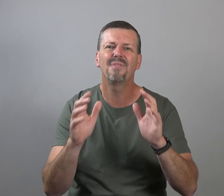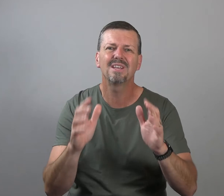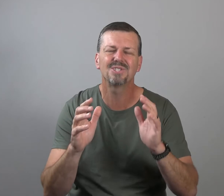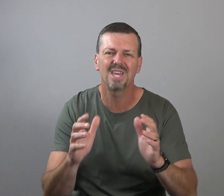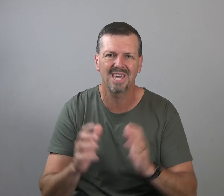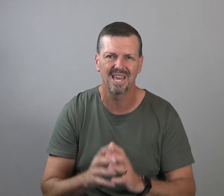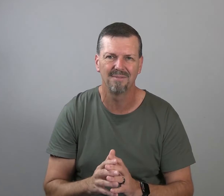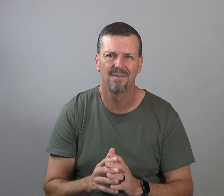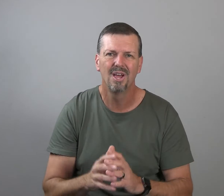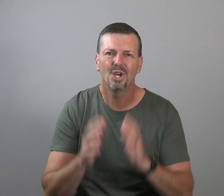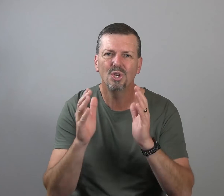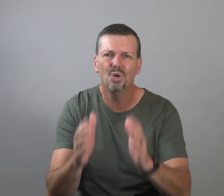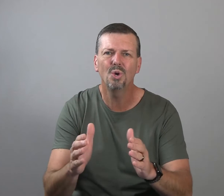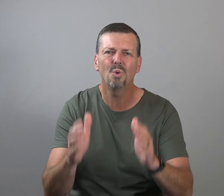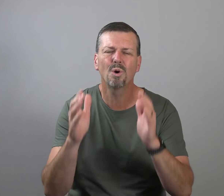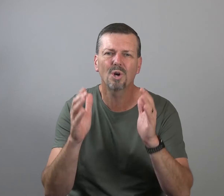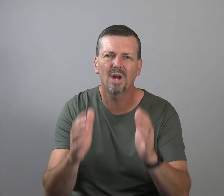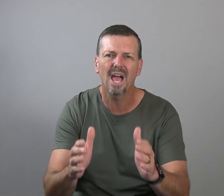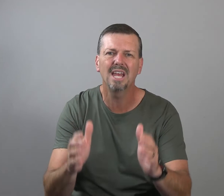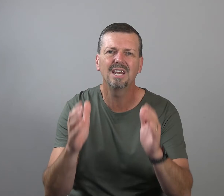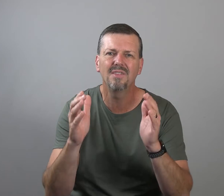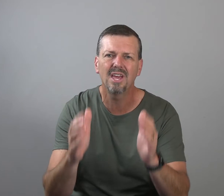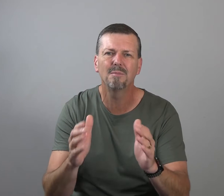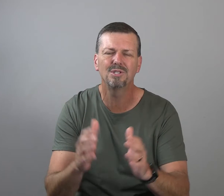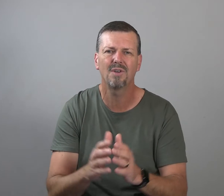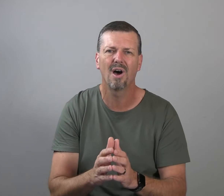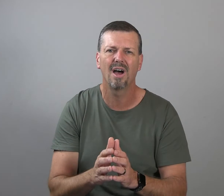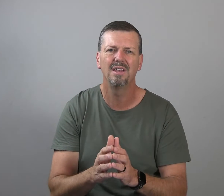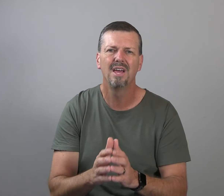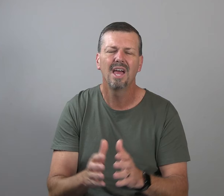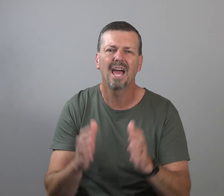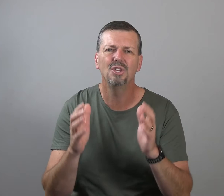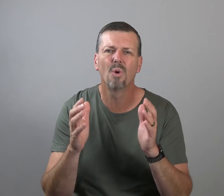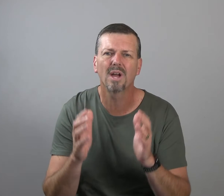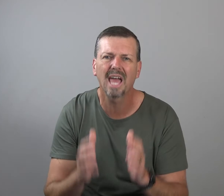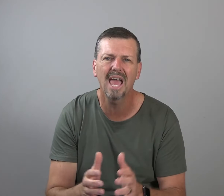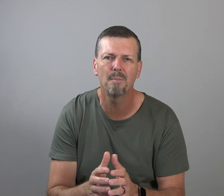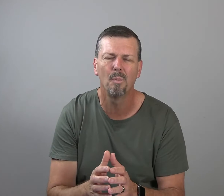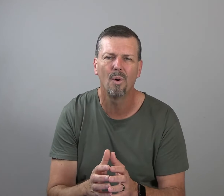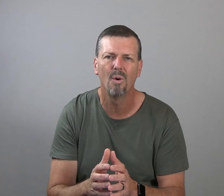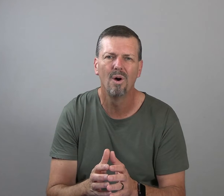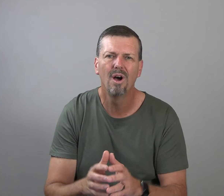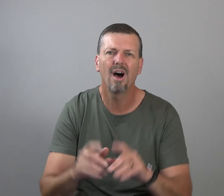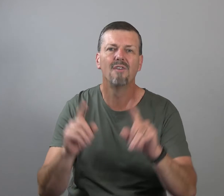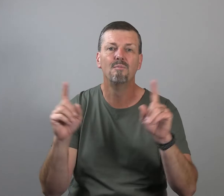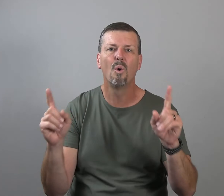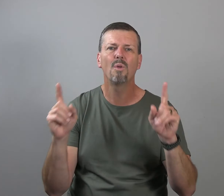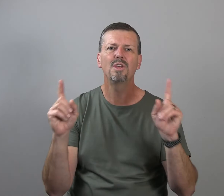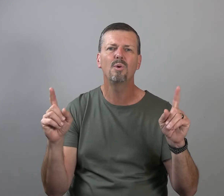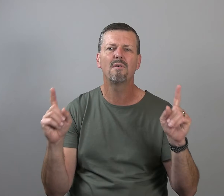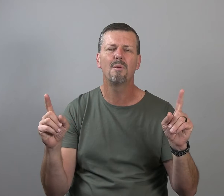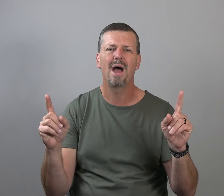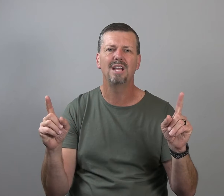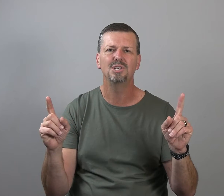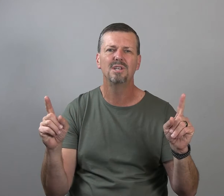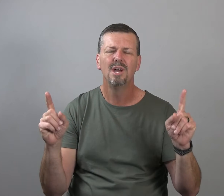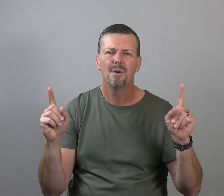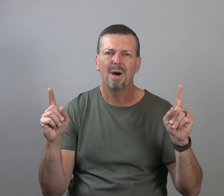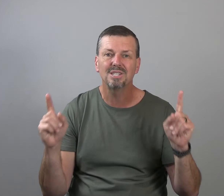Let that sink in. You were created in the image of God and you are capable of more than you ever imagined by